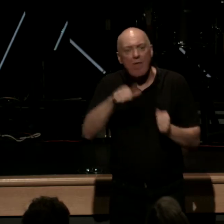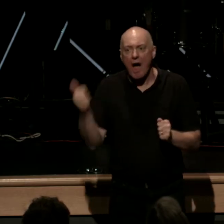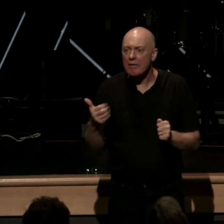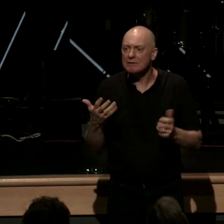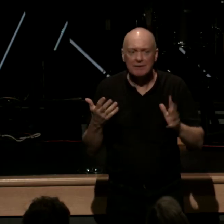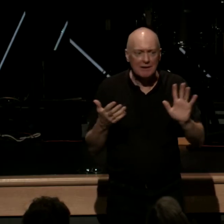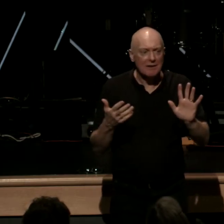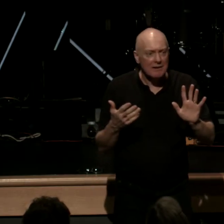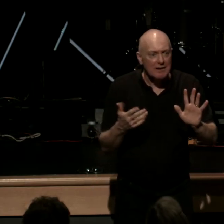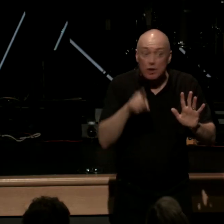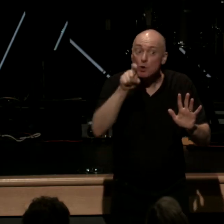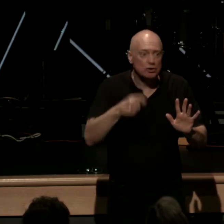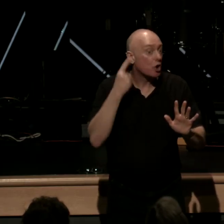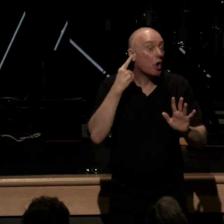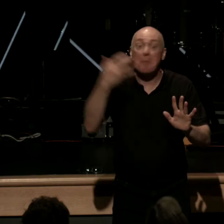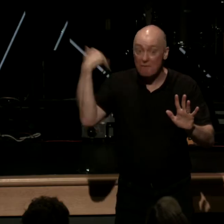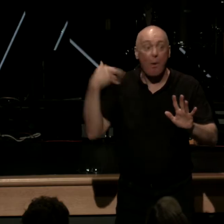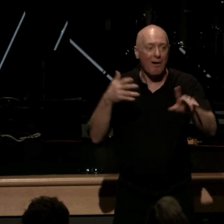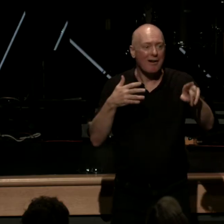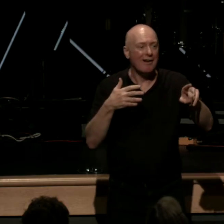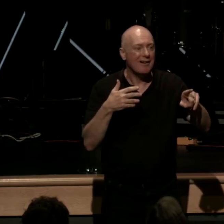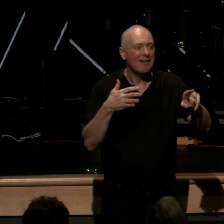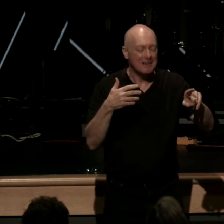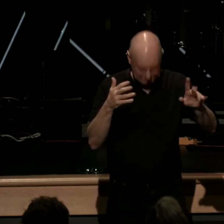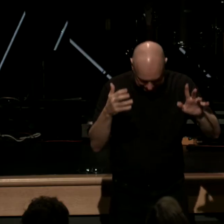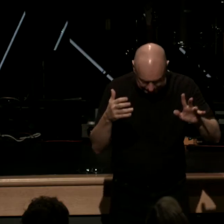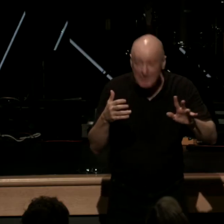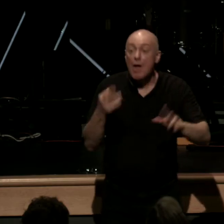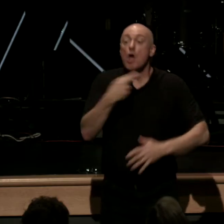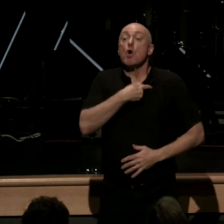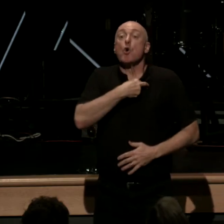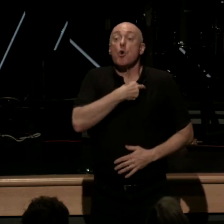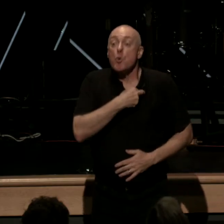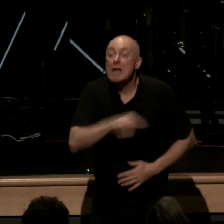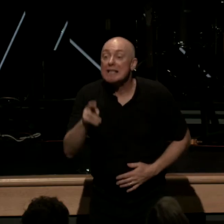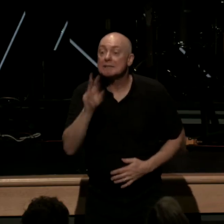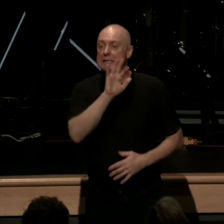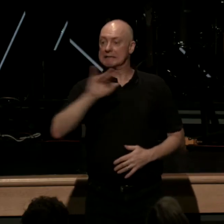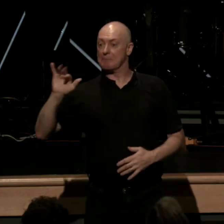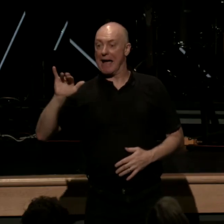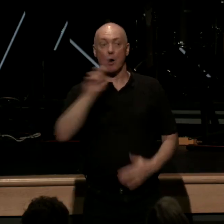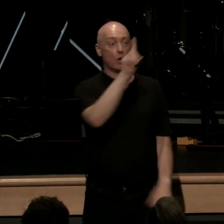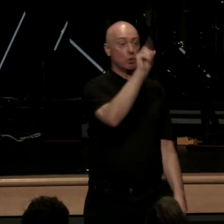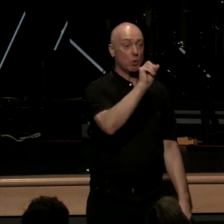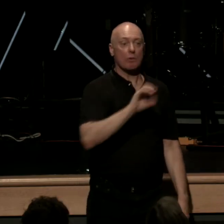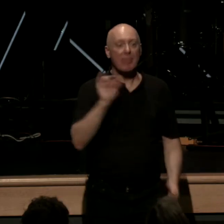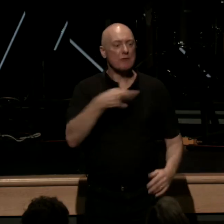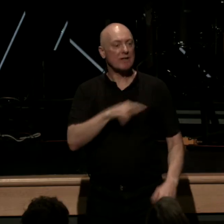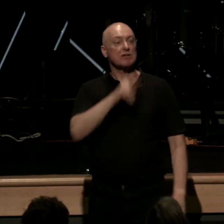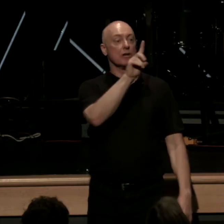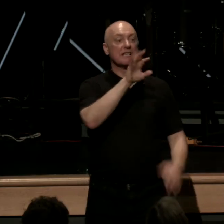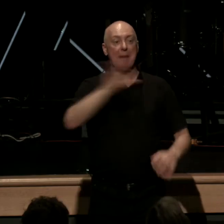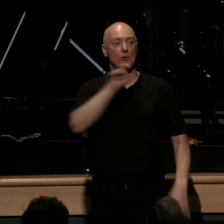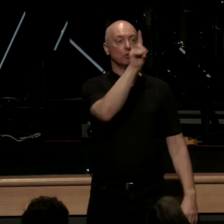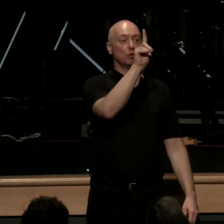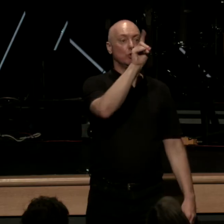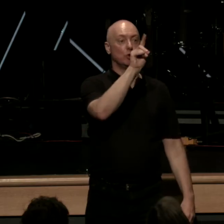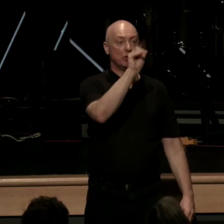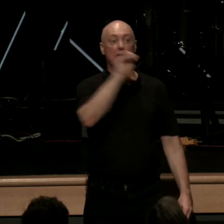should have heard this before it just says this religion is spelt do religion is